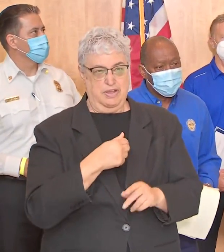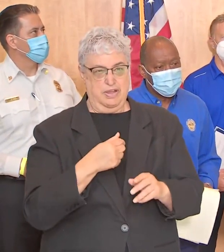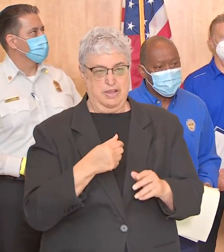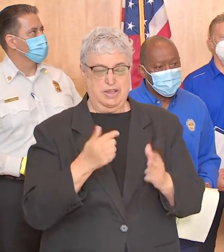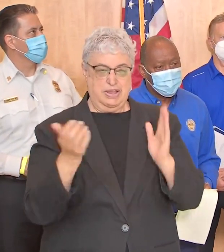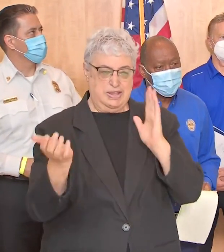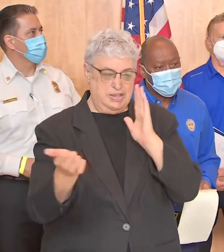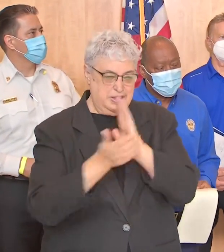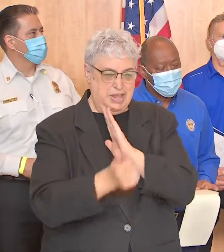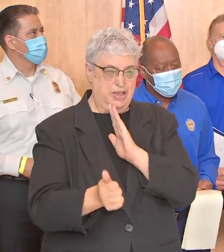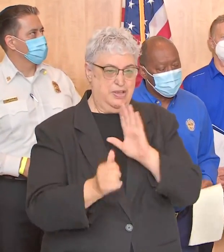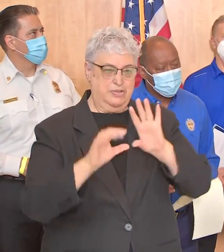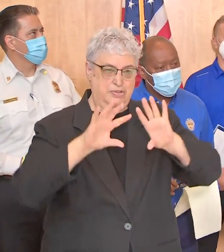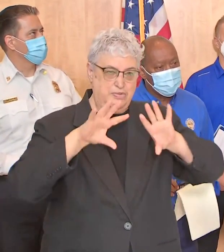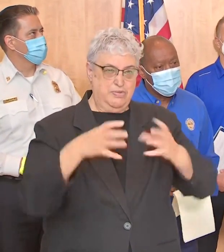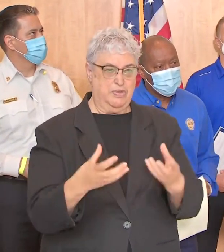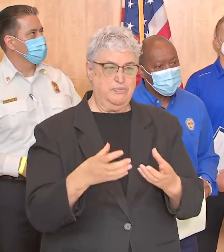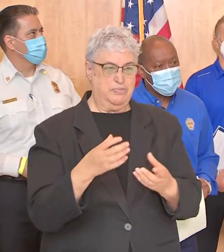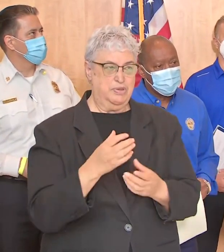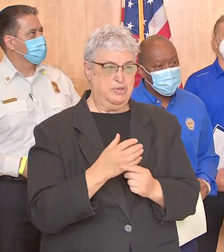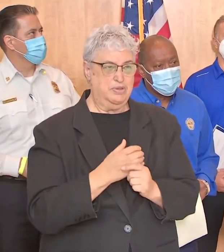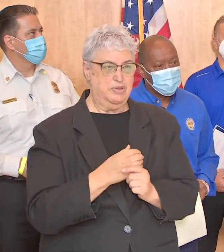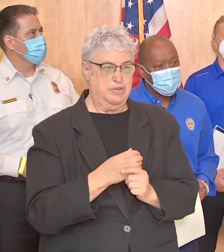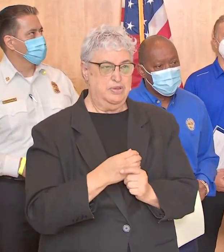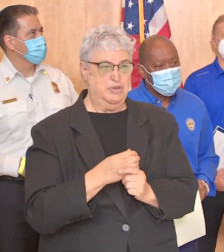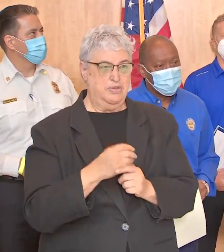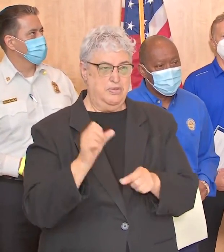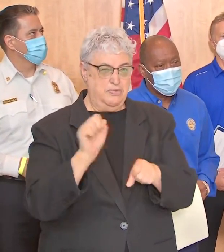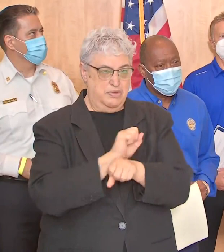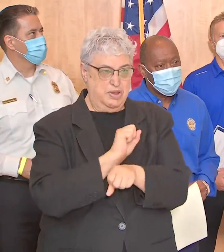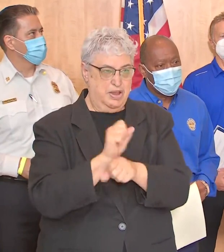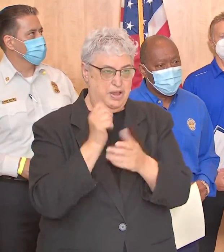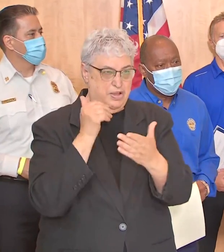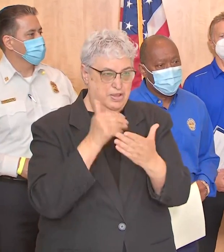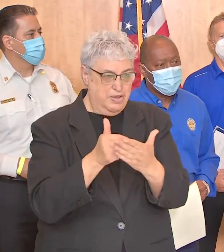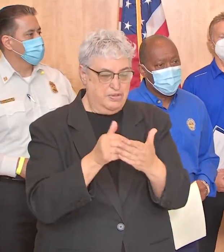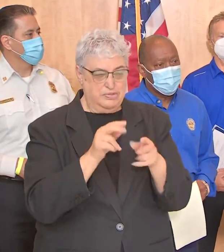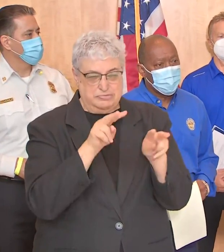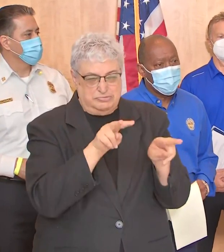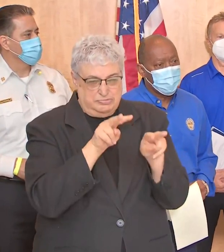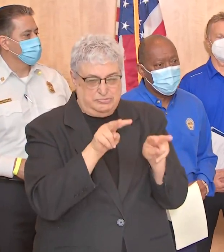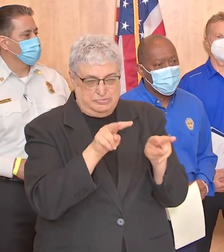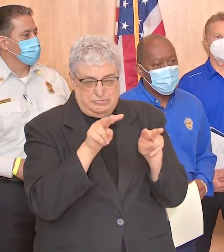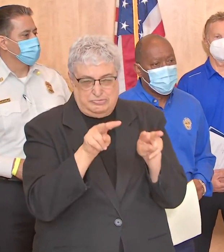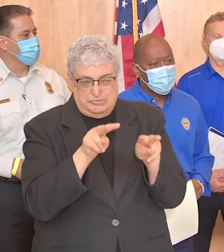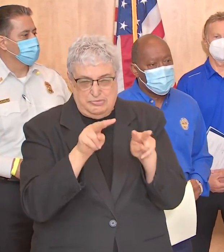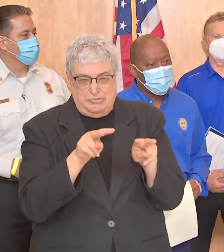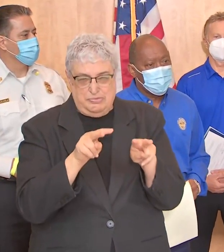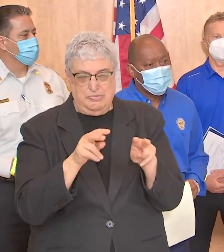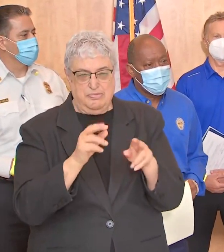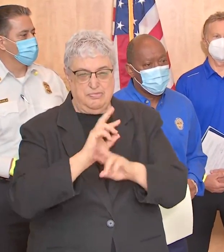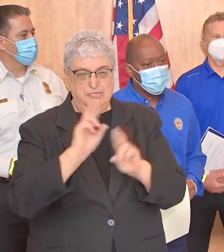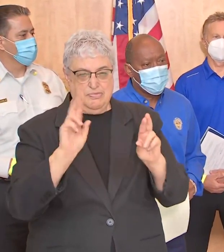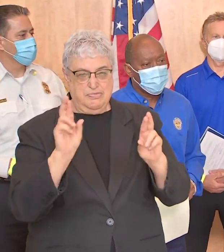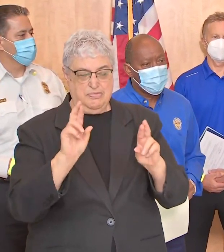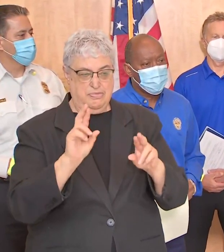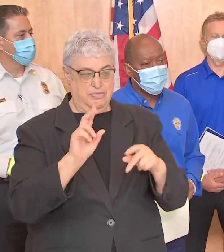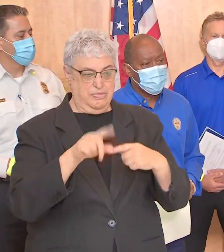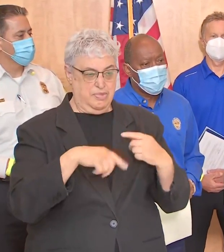skilled workforce that have been working very closely monitoring the storm and ready to begin restoration